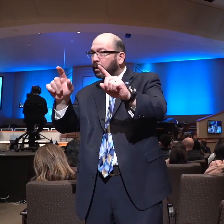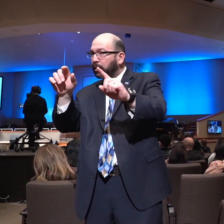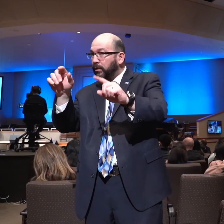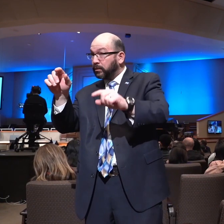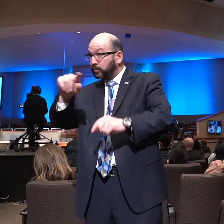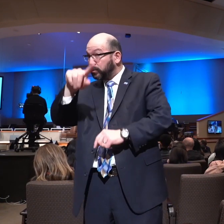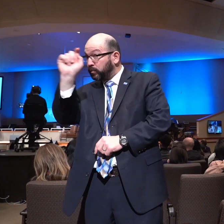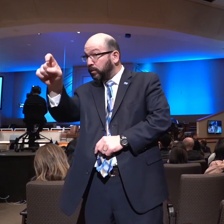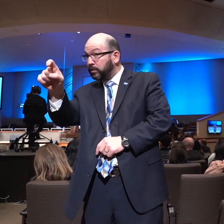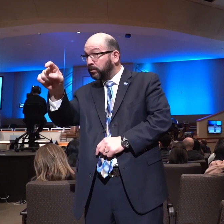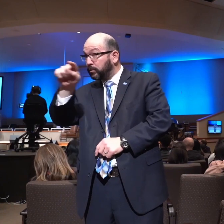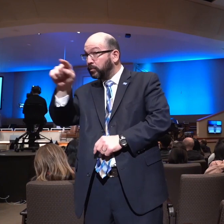life?